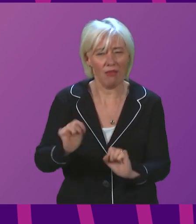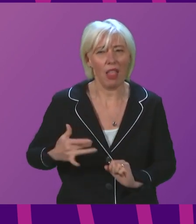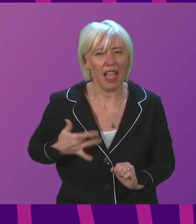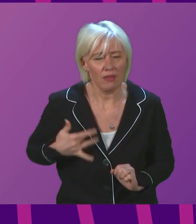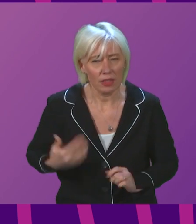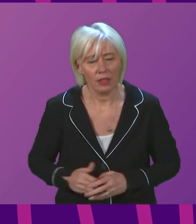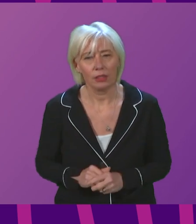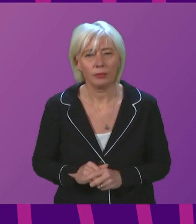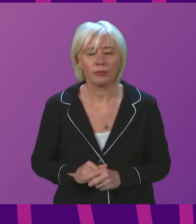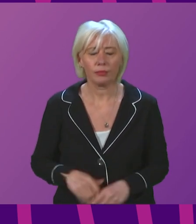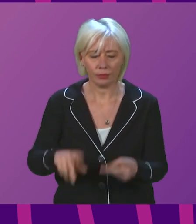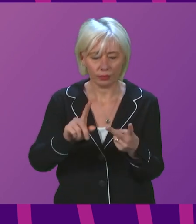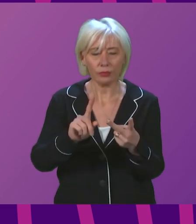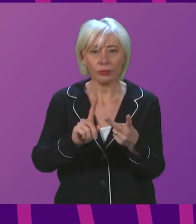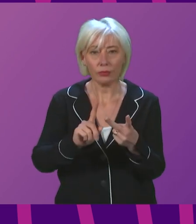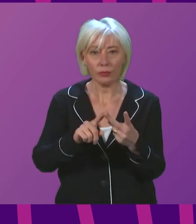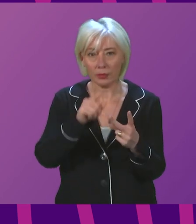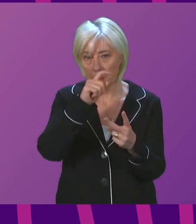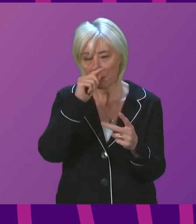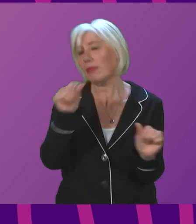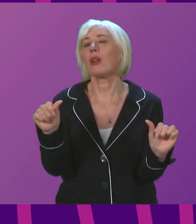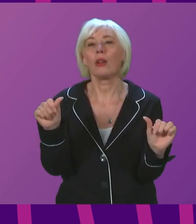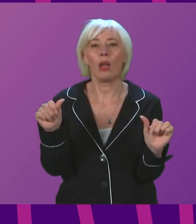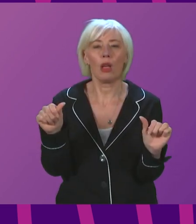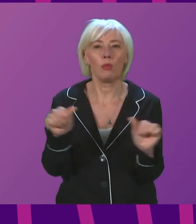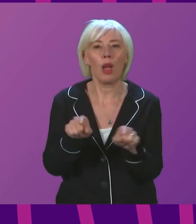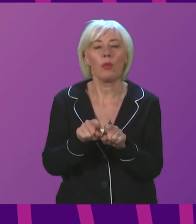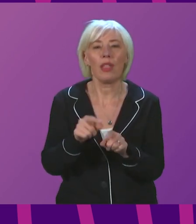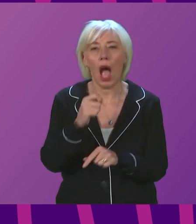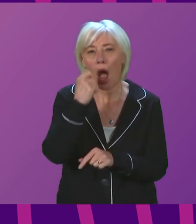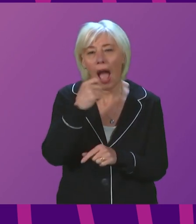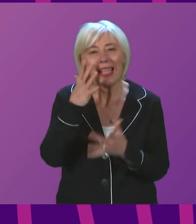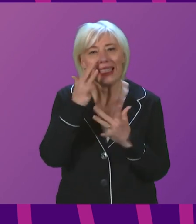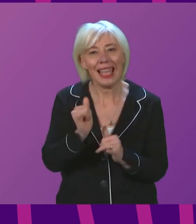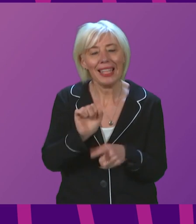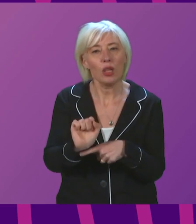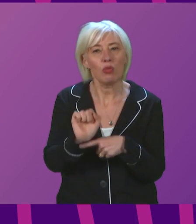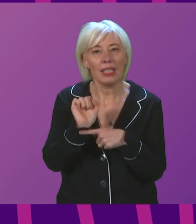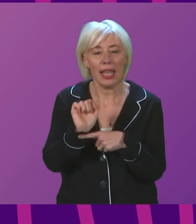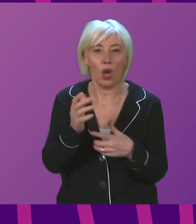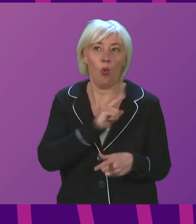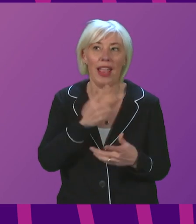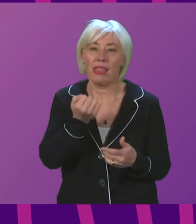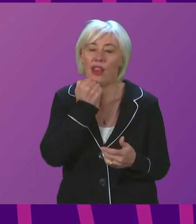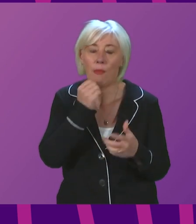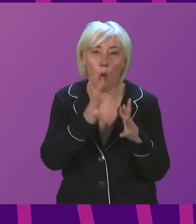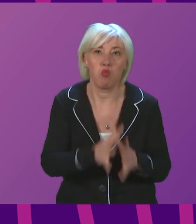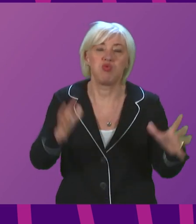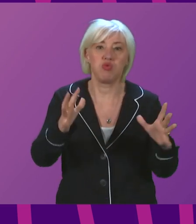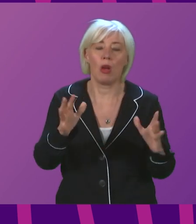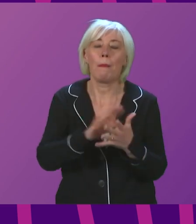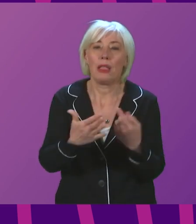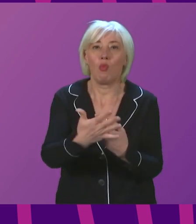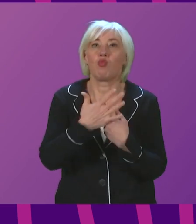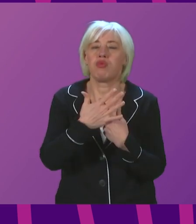lives. The point I want to cover briefly relates to Test and Protect. The current surge in cases is putting significant pressure